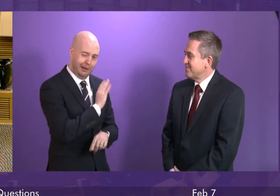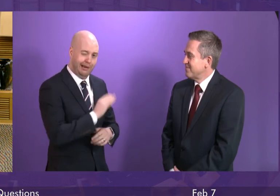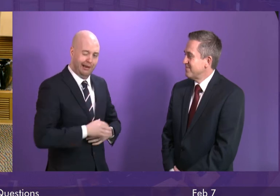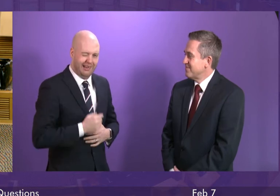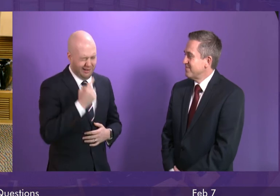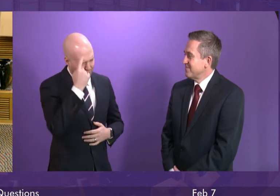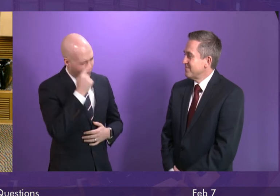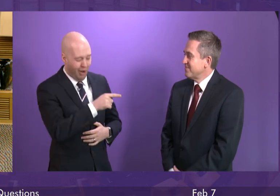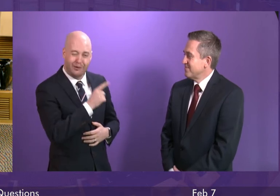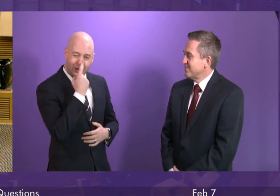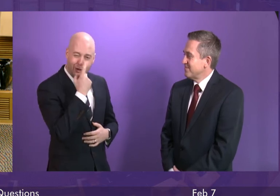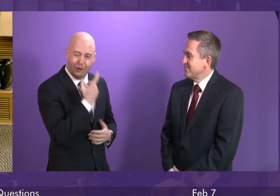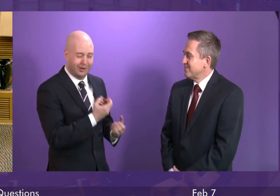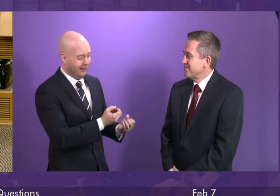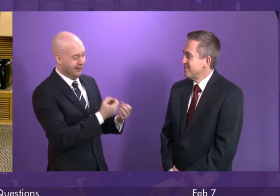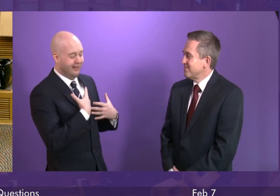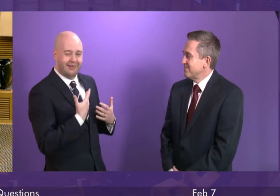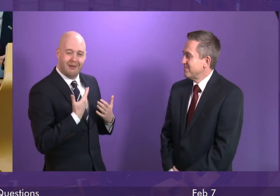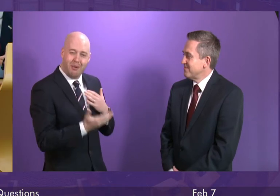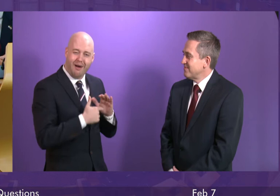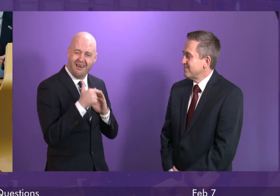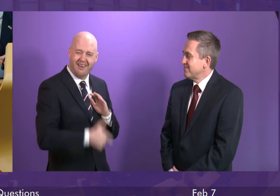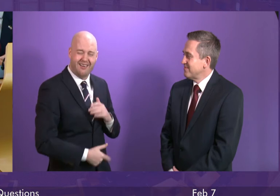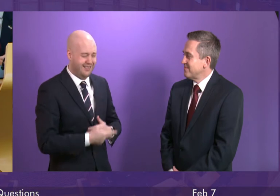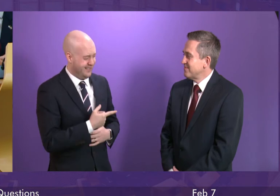something slightly more considered than that.